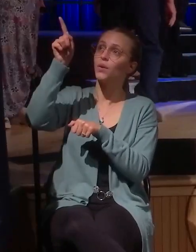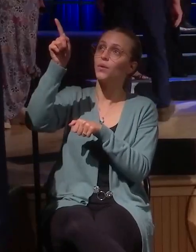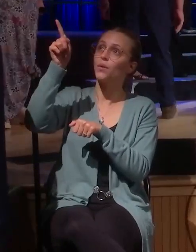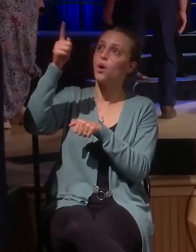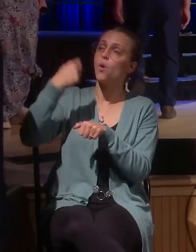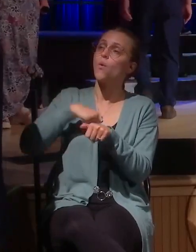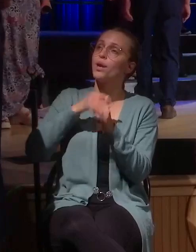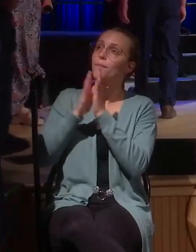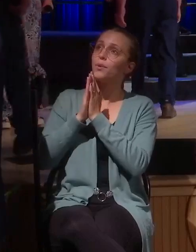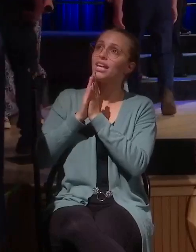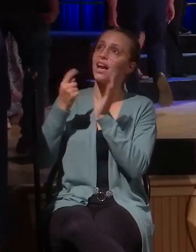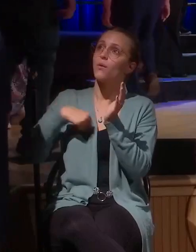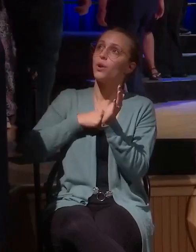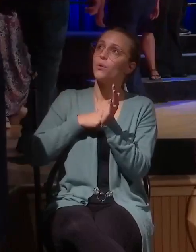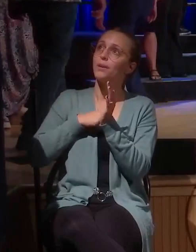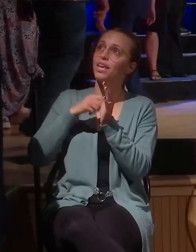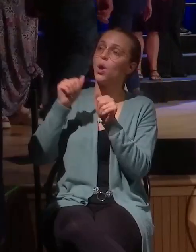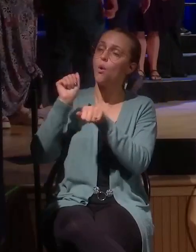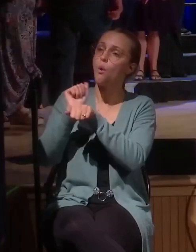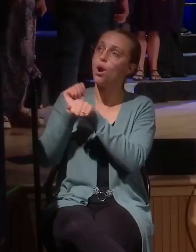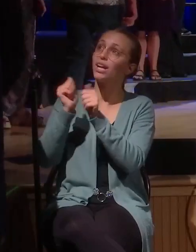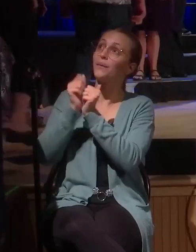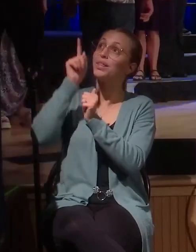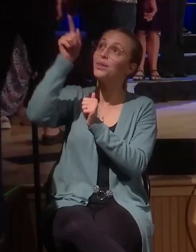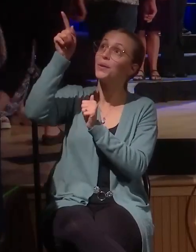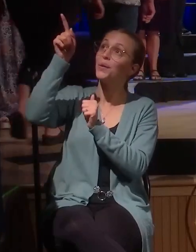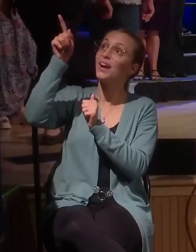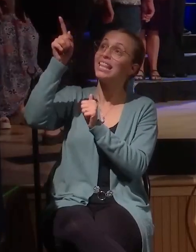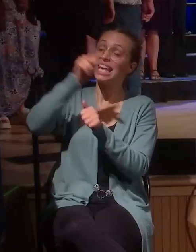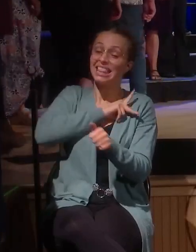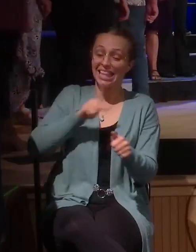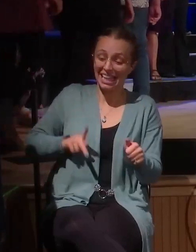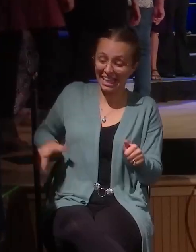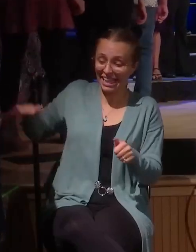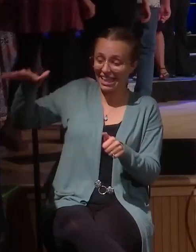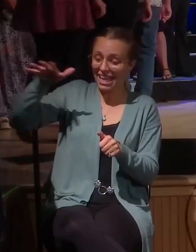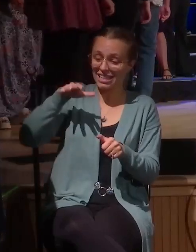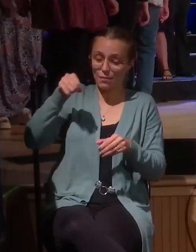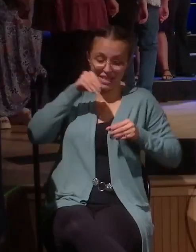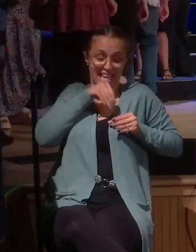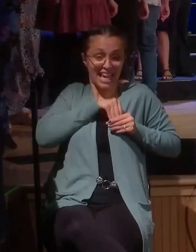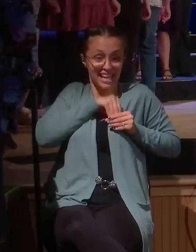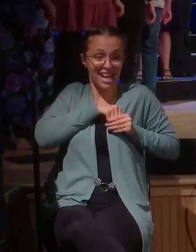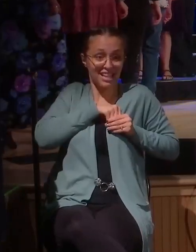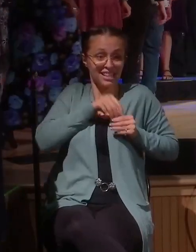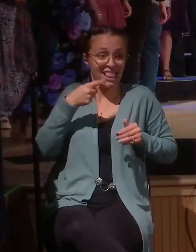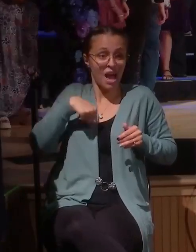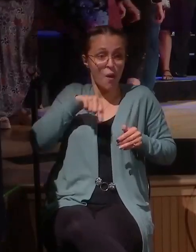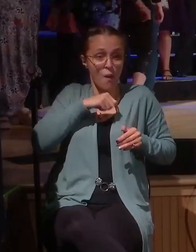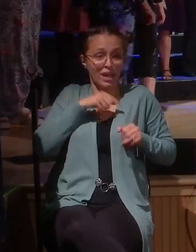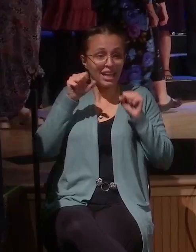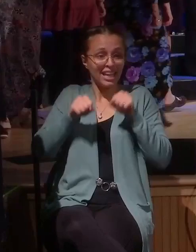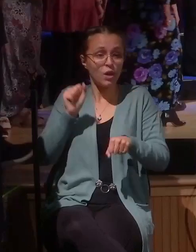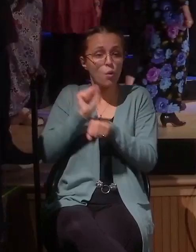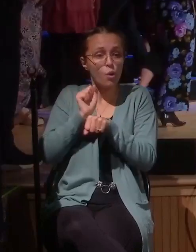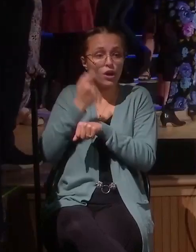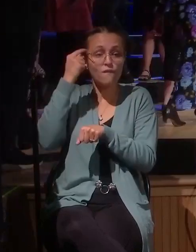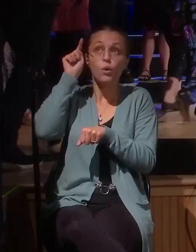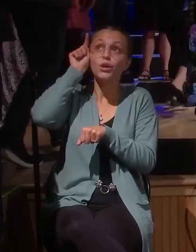that the advance of your kingdom is within us, Lord, that we would allow ourselves to work for you and not be afraid of